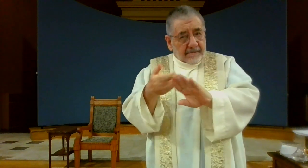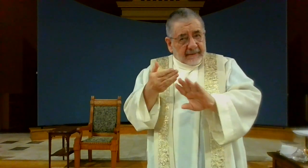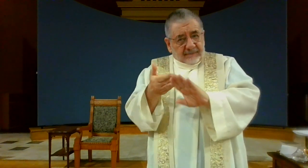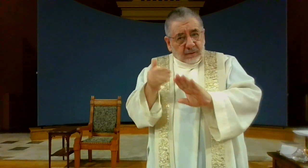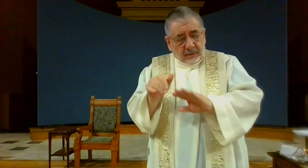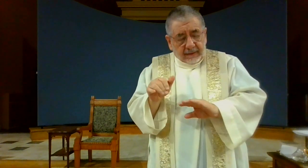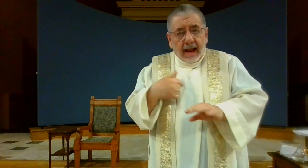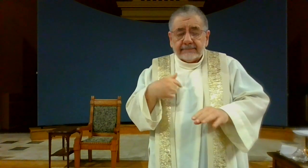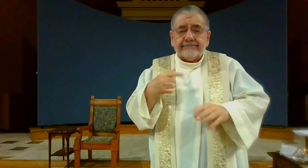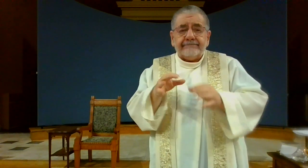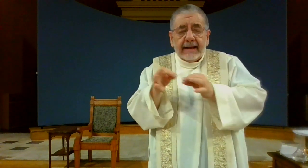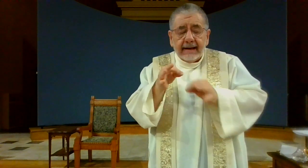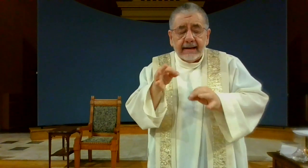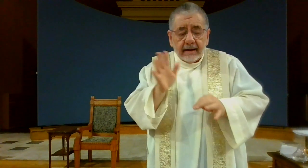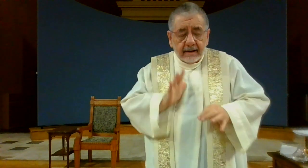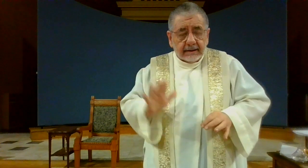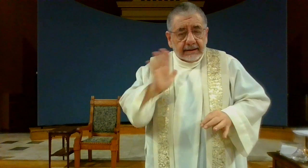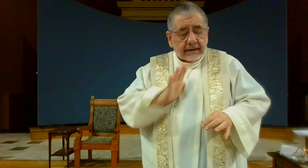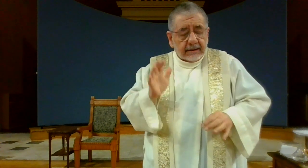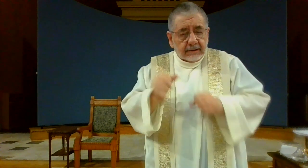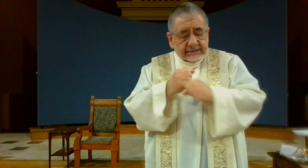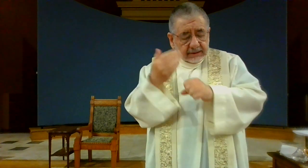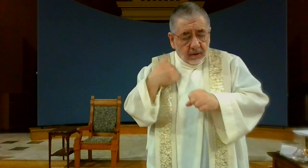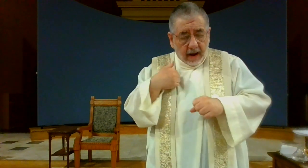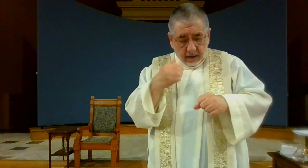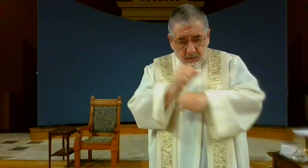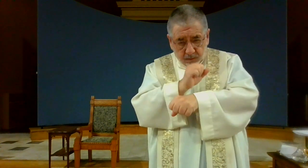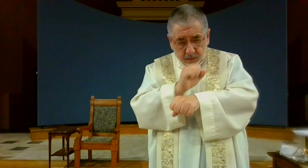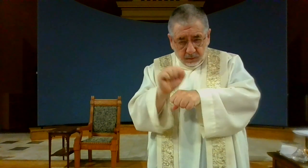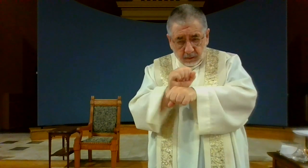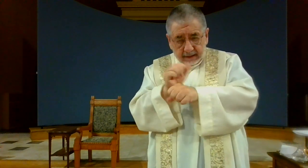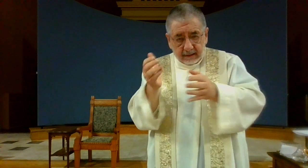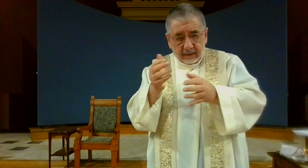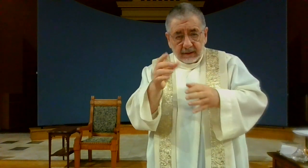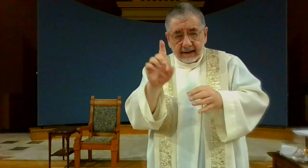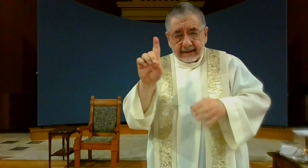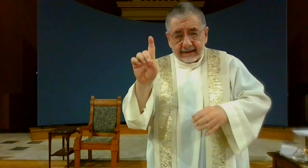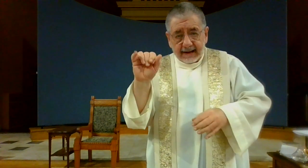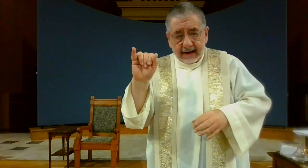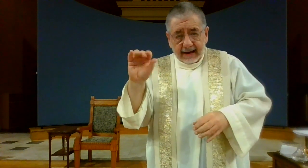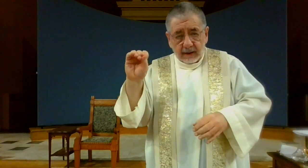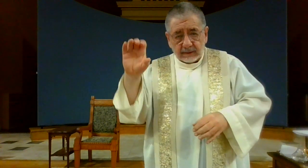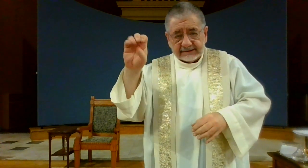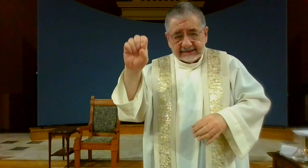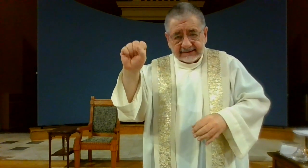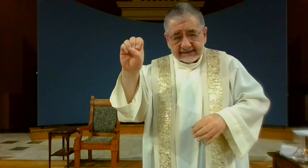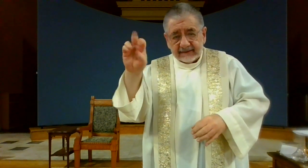but before I do I want to talk about my experience I had many years ago at the